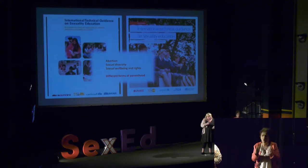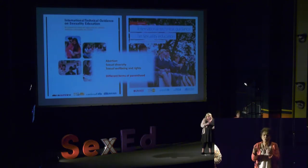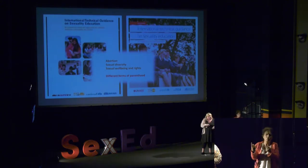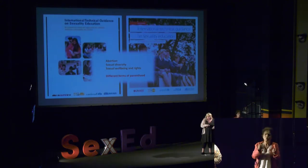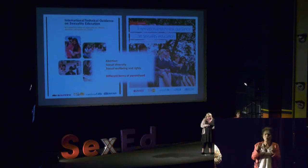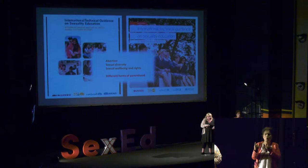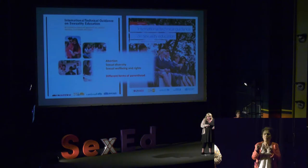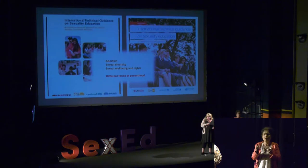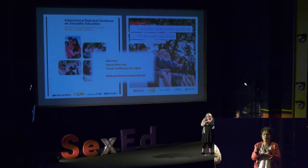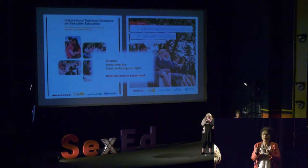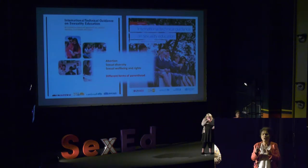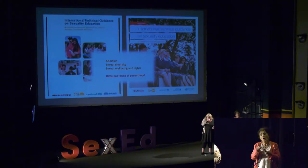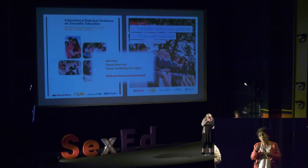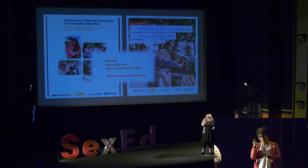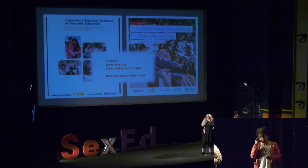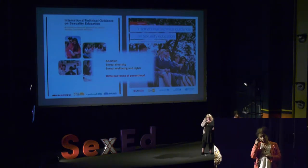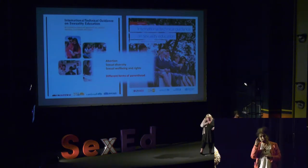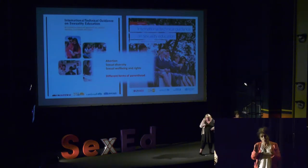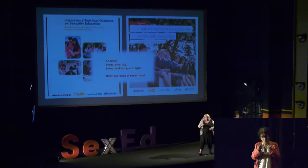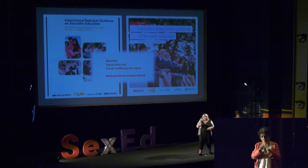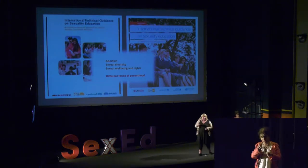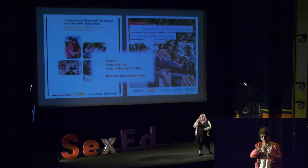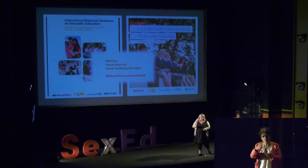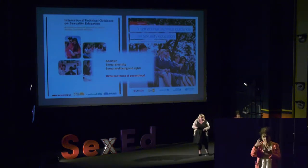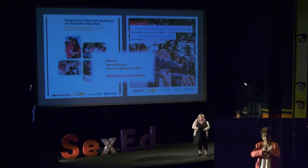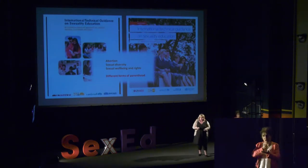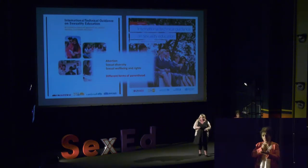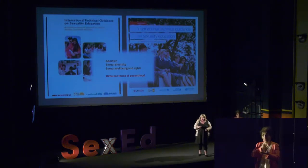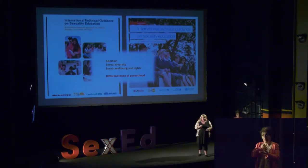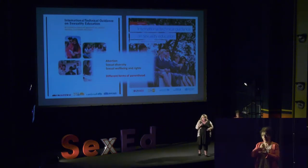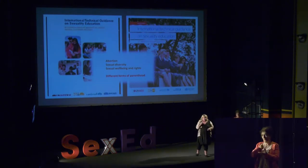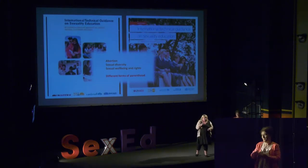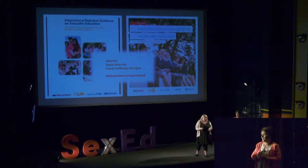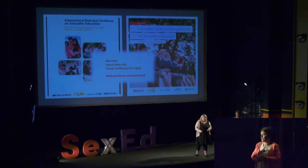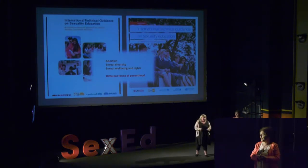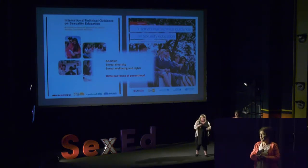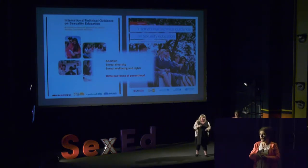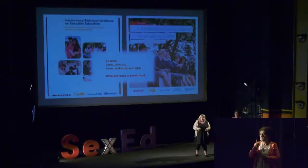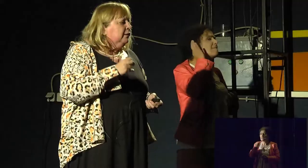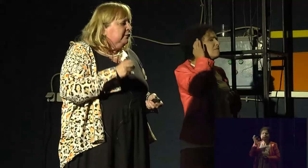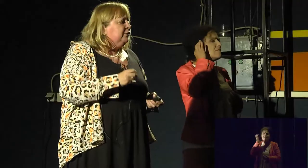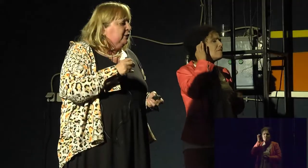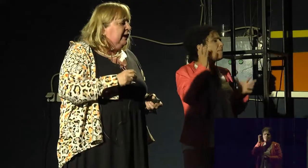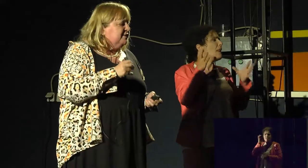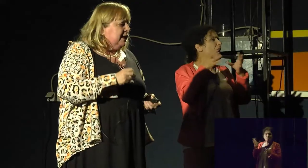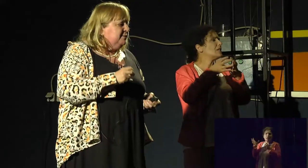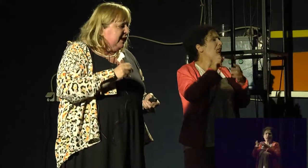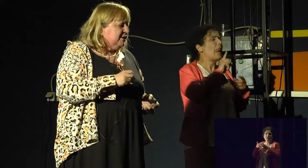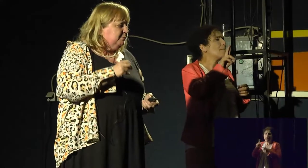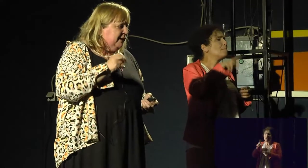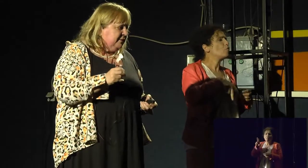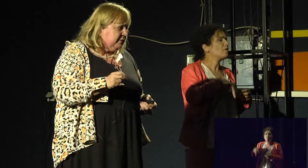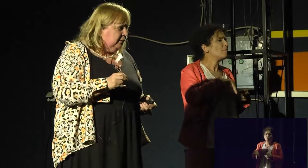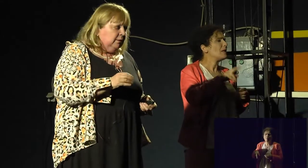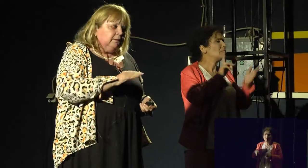know what we couldn't get in was about families. We couldn't get in that you can have